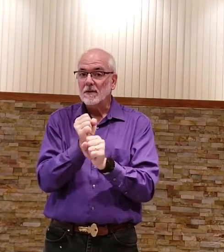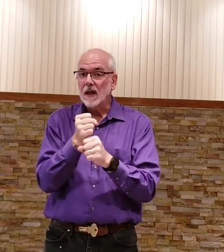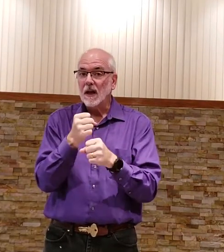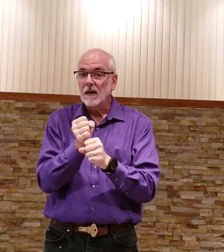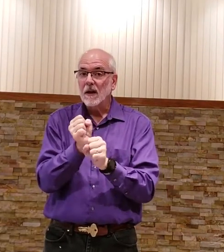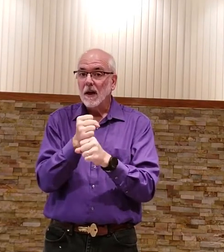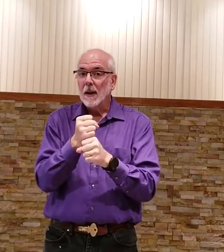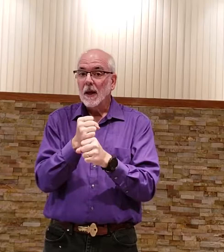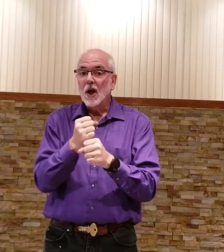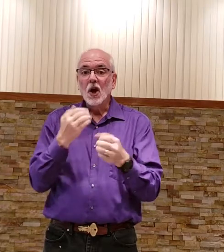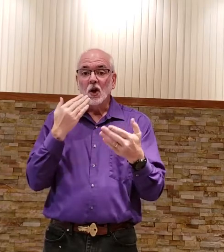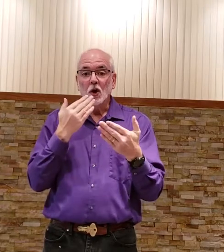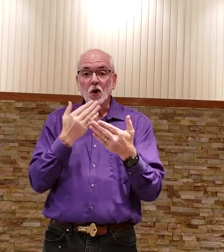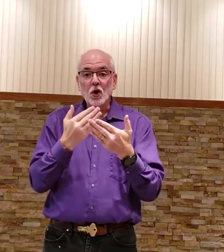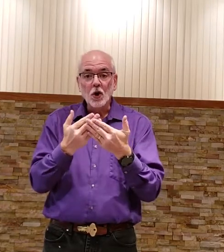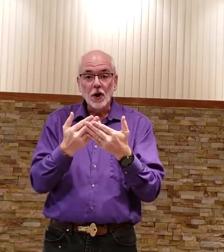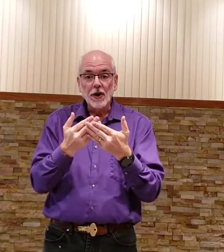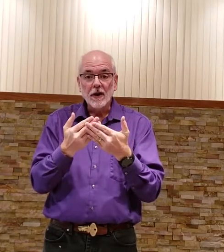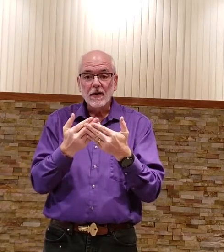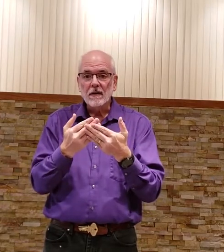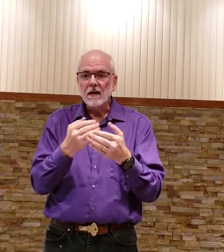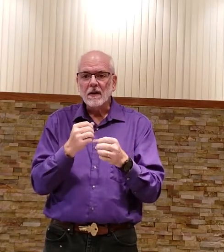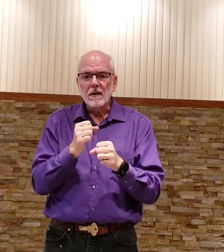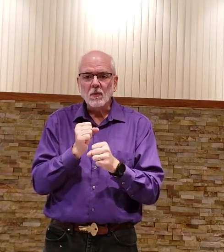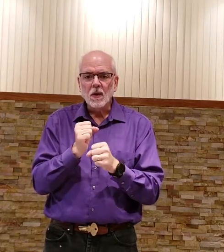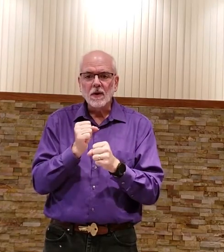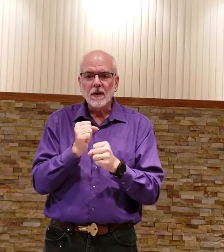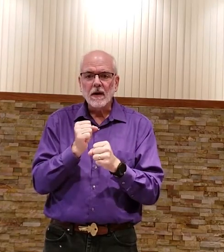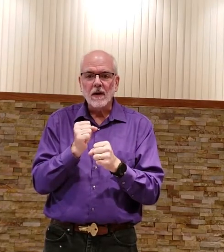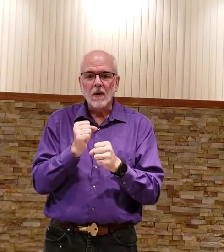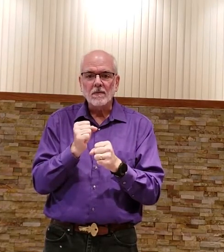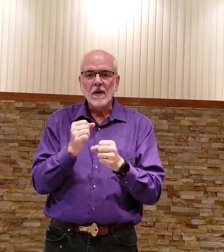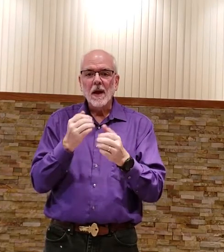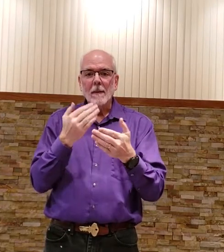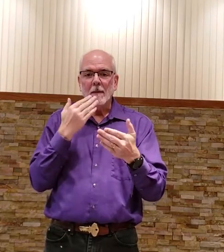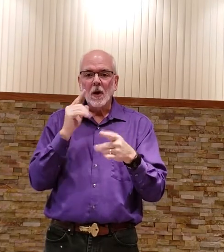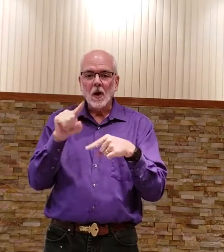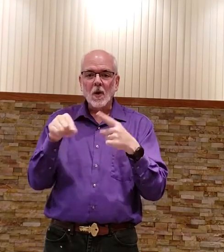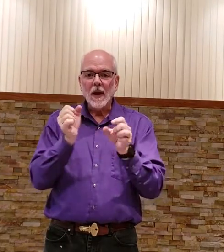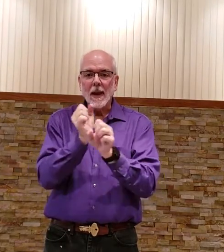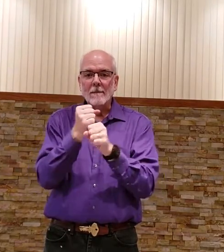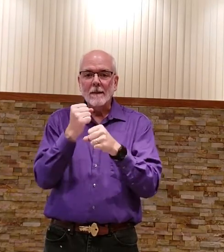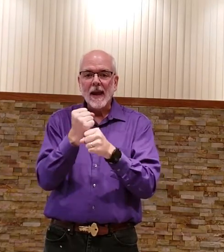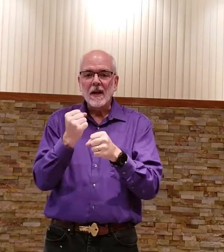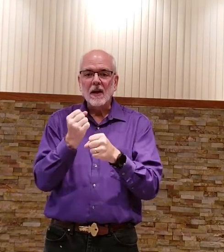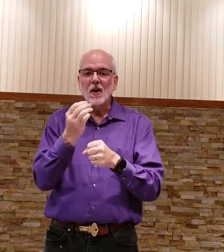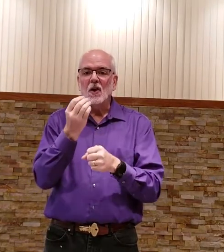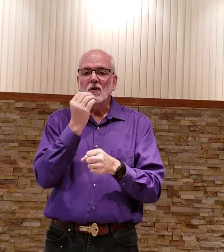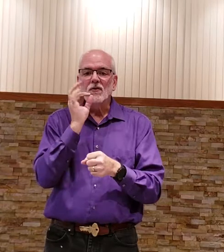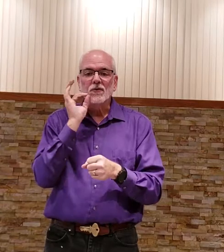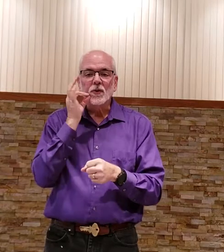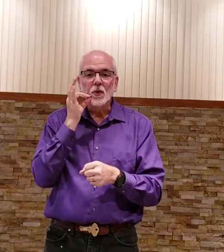sign good it work good there no go and make fruit